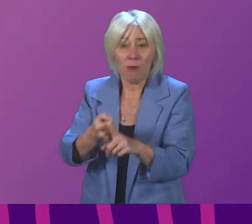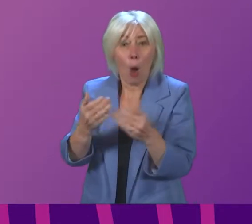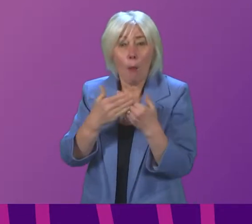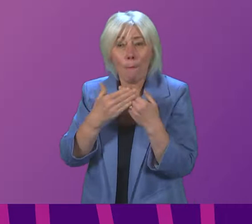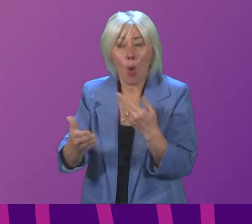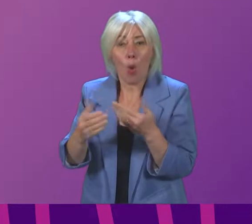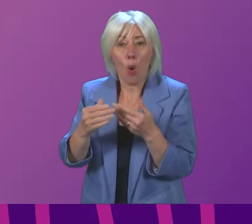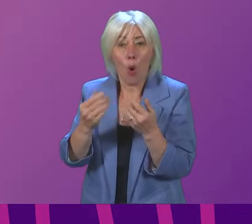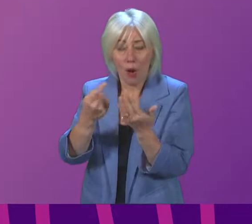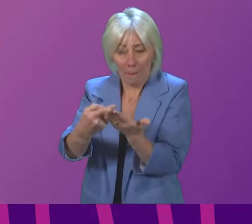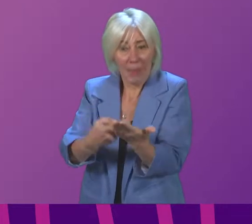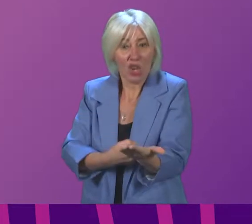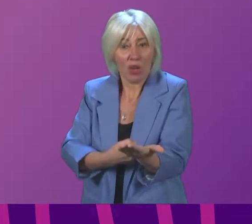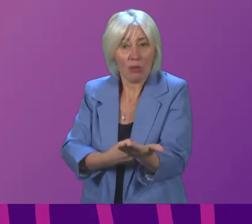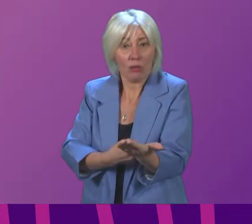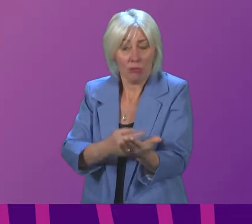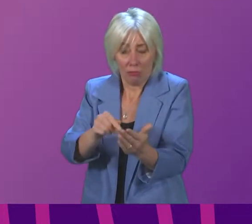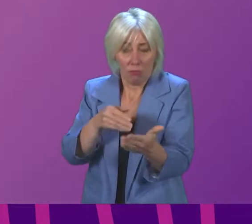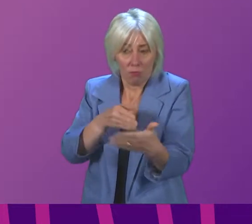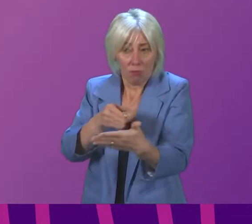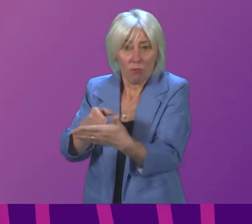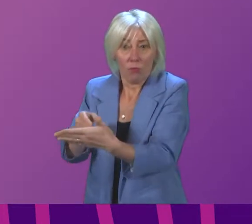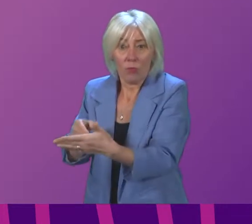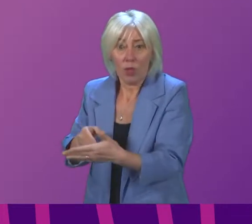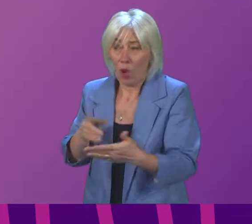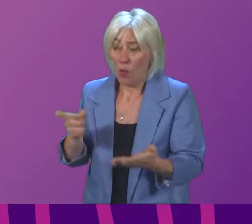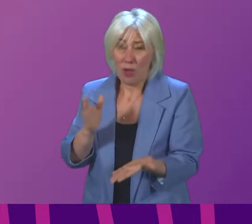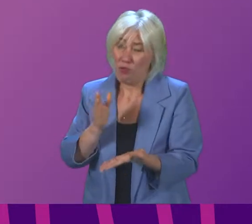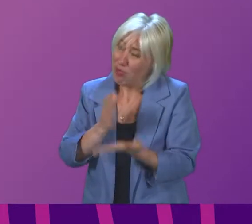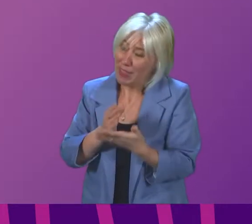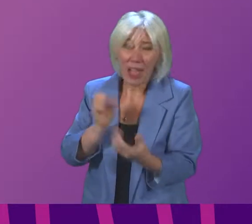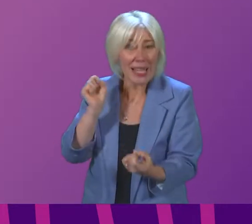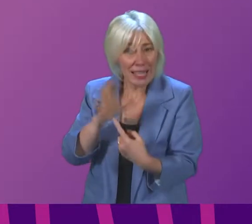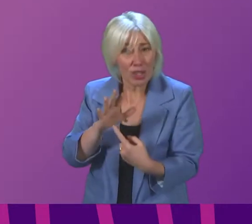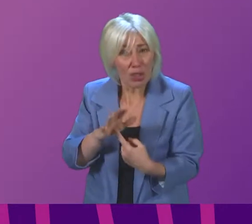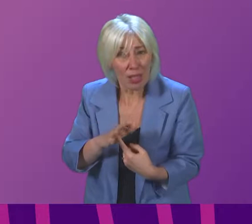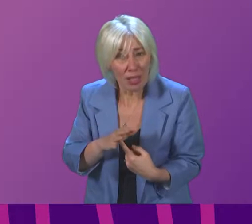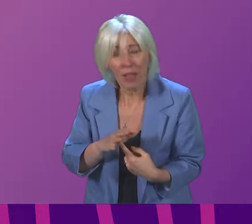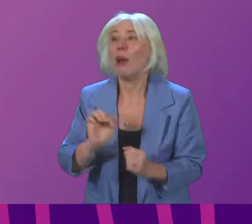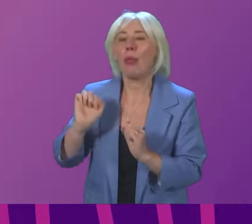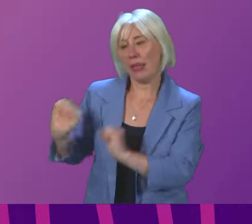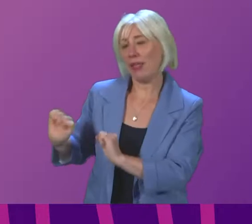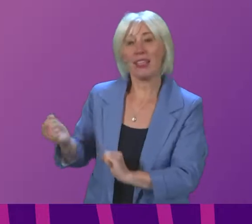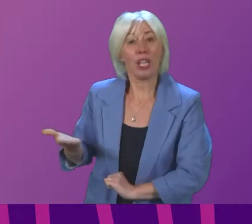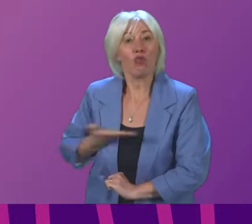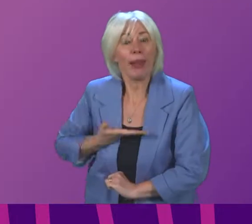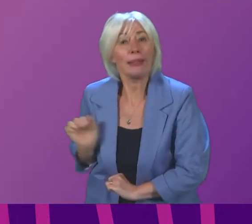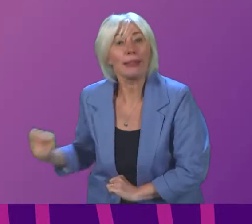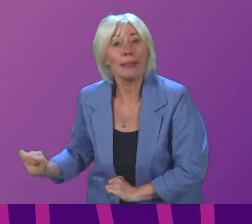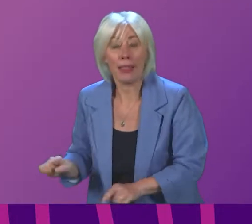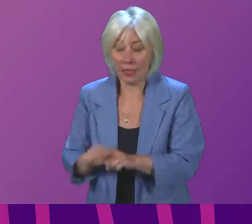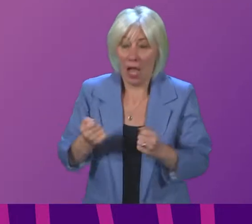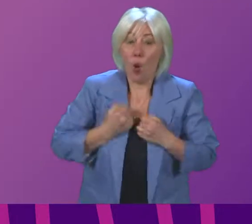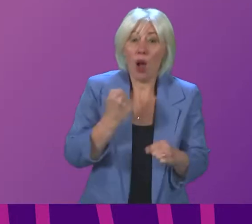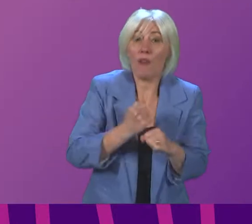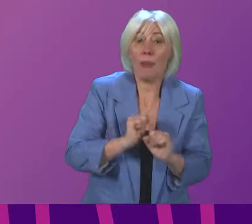measures when my view is that these protective measures are really essential now that is the right of the UK government just as this government is